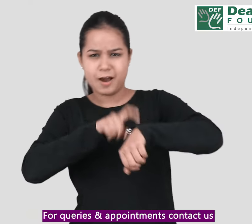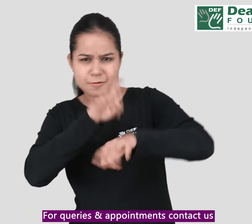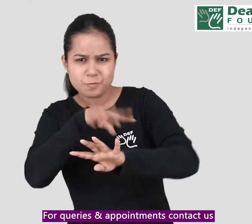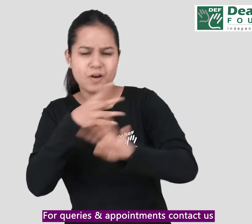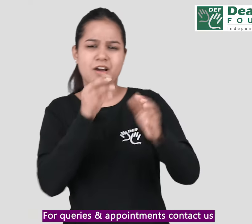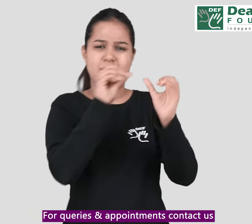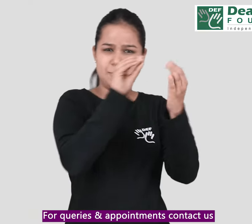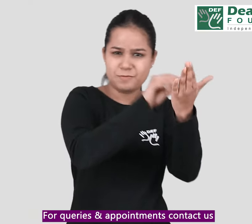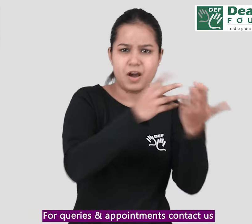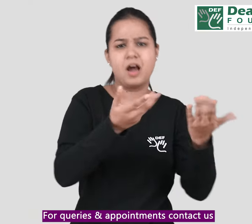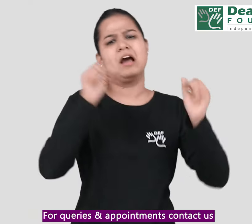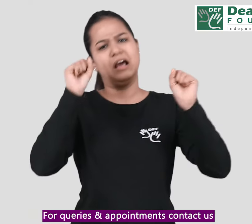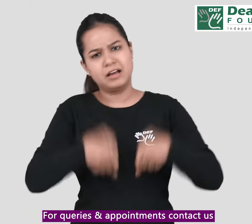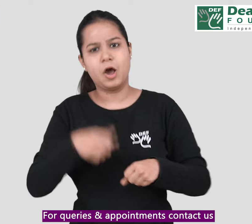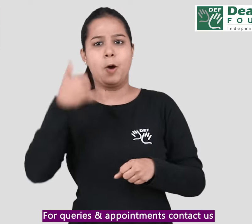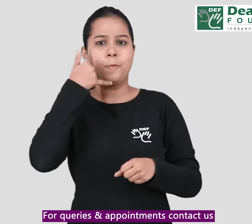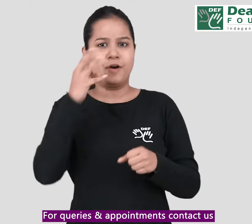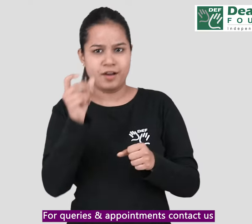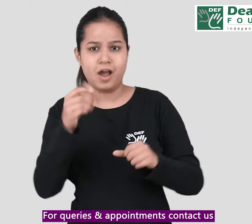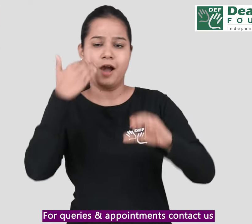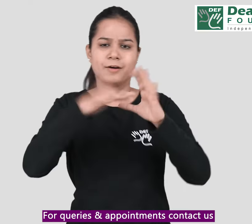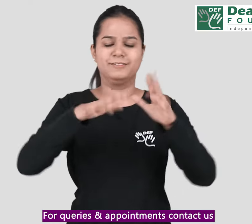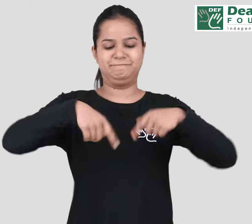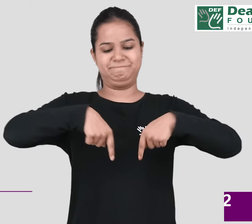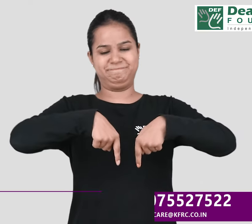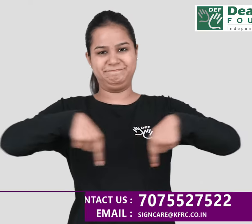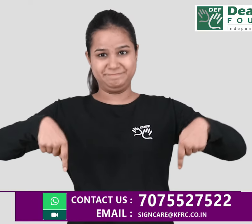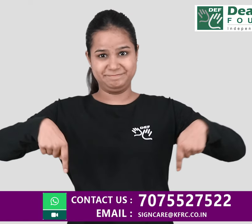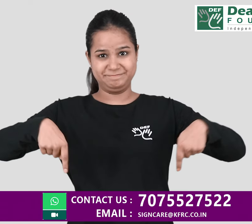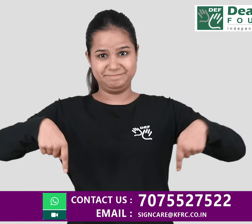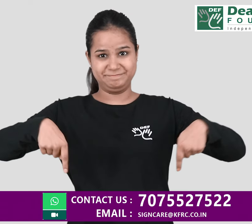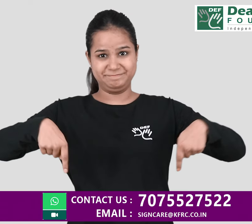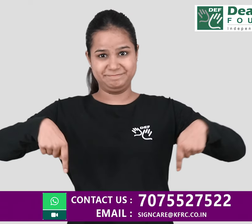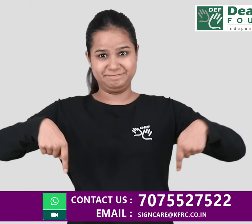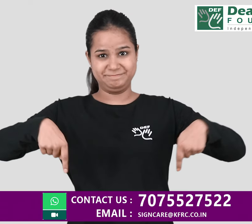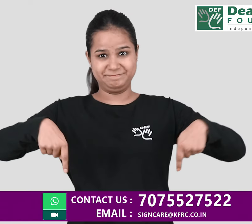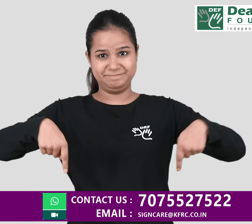appointments, contact us on WhatsApp or mail us.